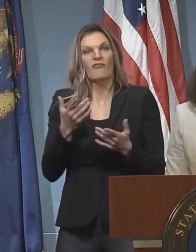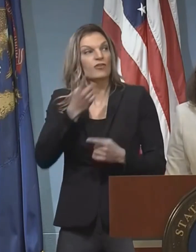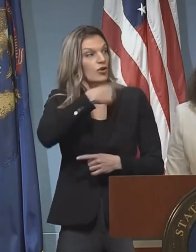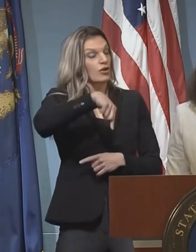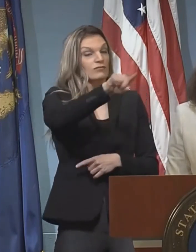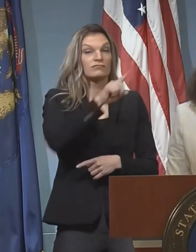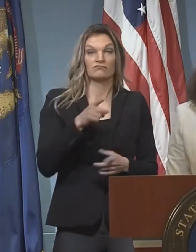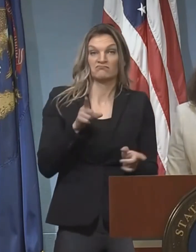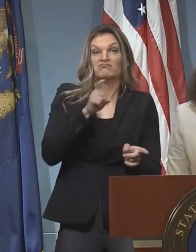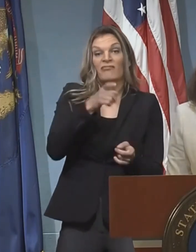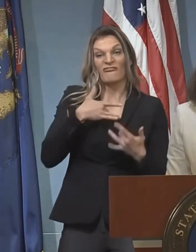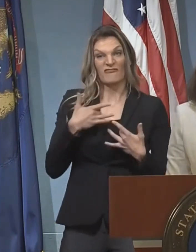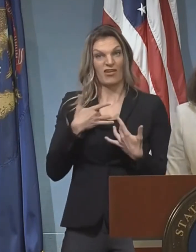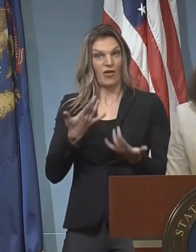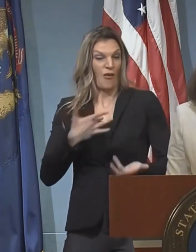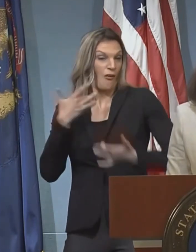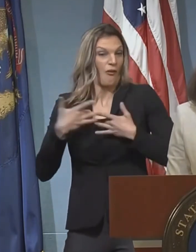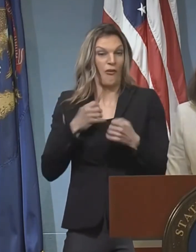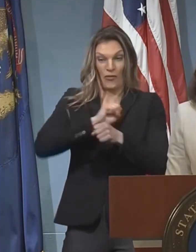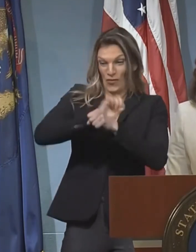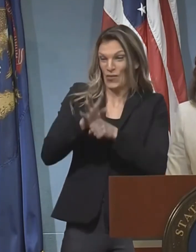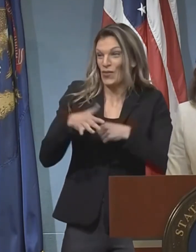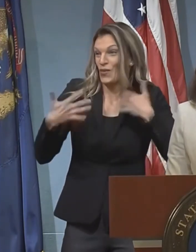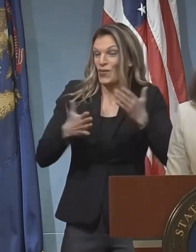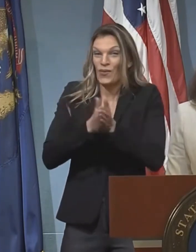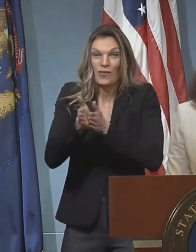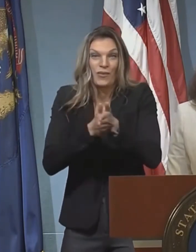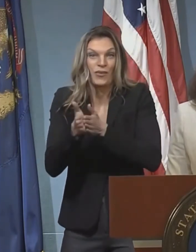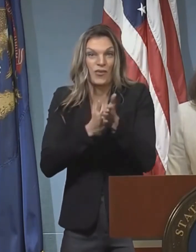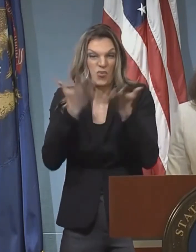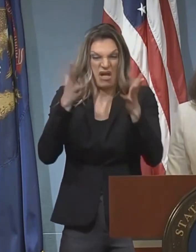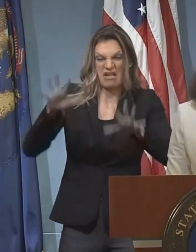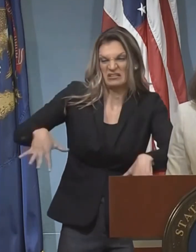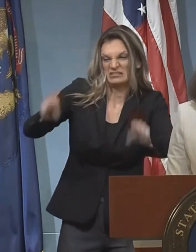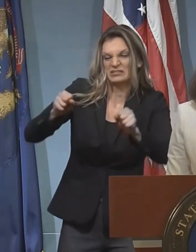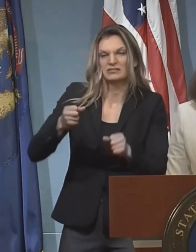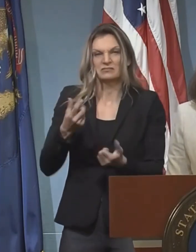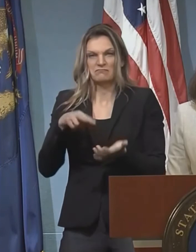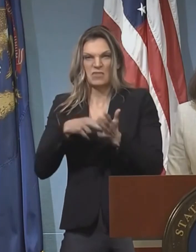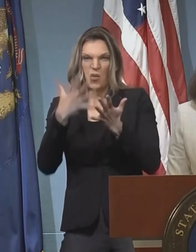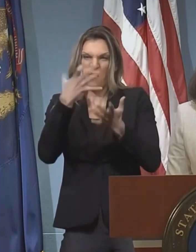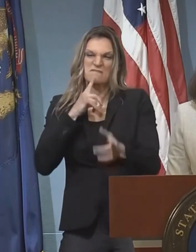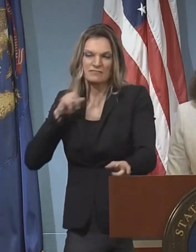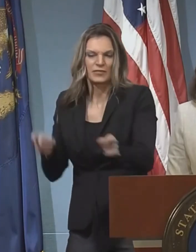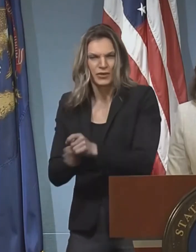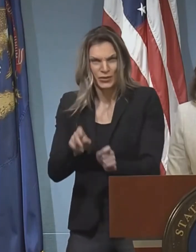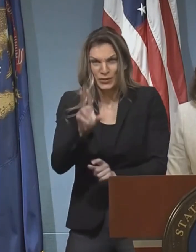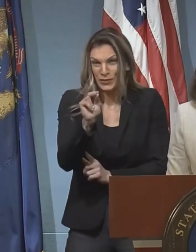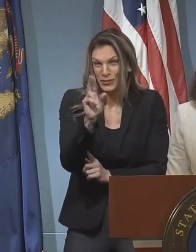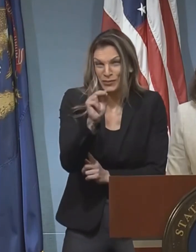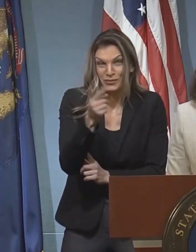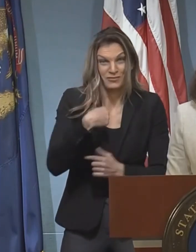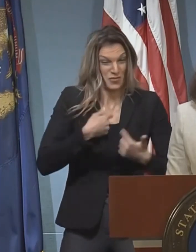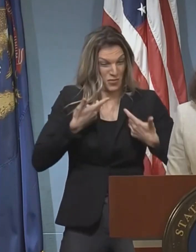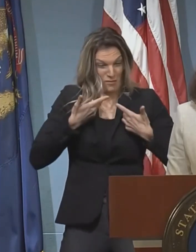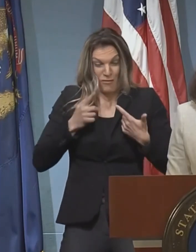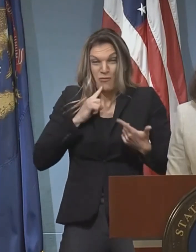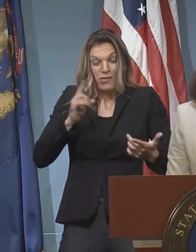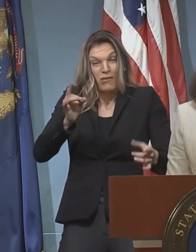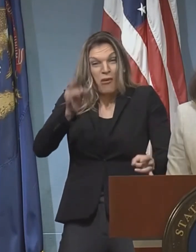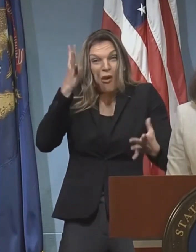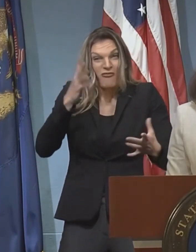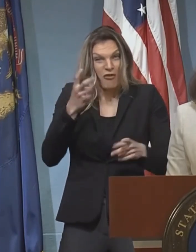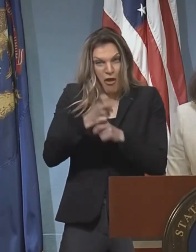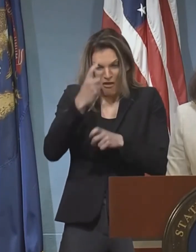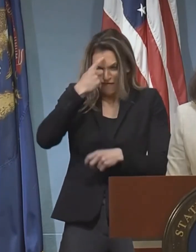to be navigating through a global pandemic. No governor in the country relishes the actions that we've had to take. I've talked with a lot of my colleagues,